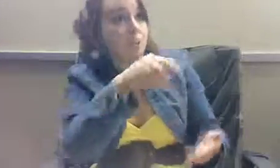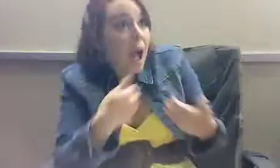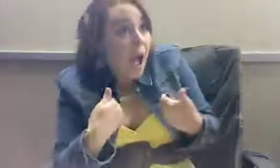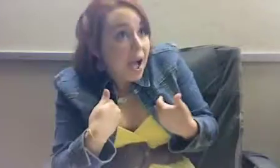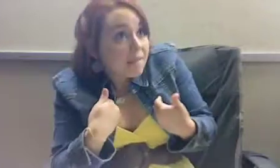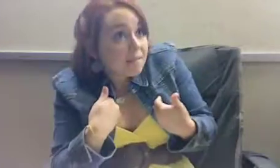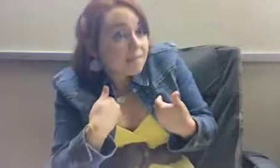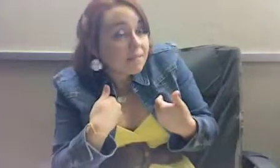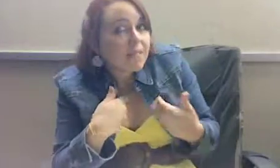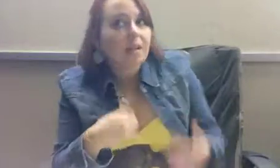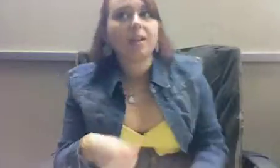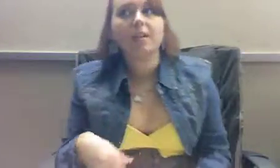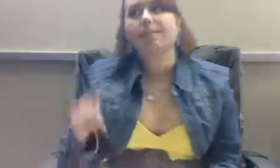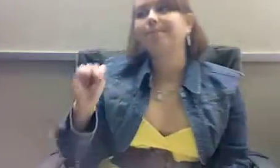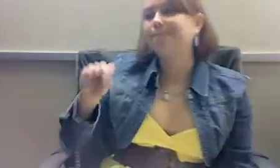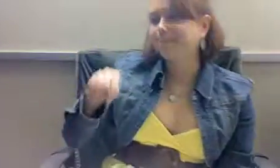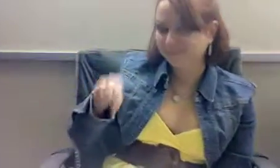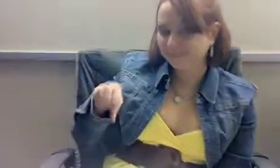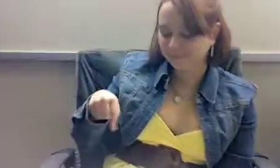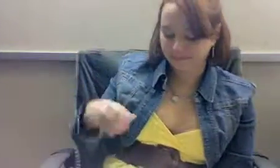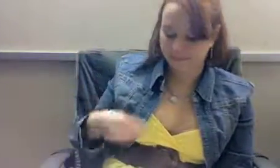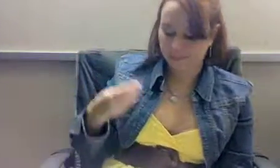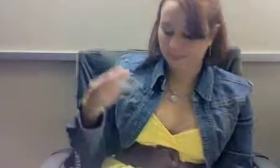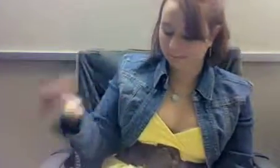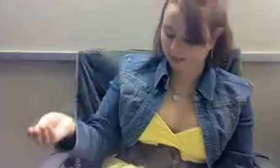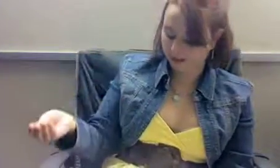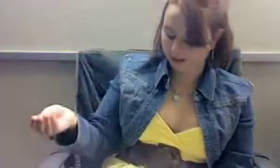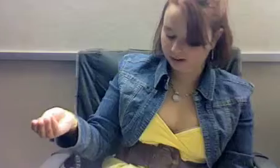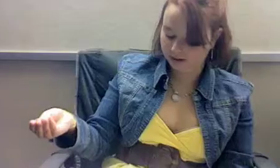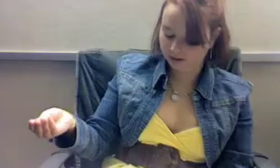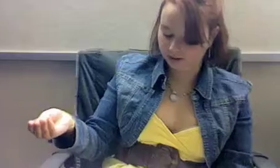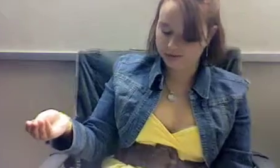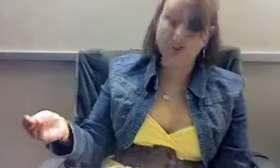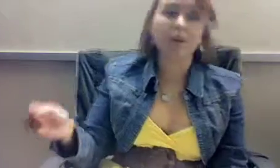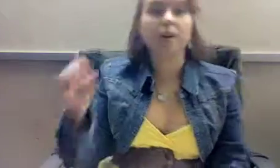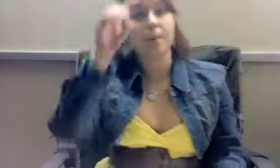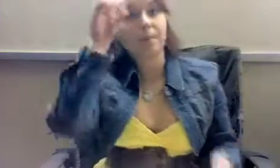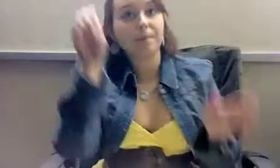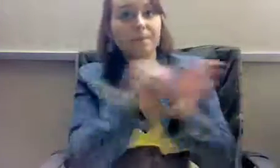He wants my He wants my